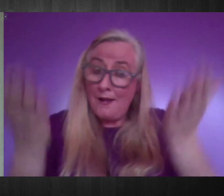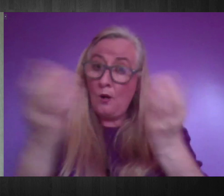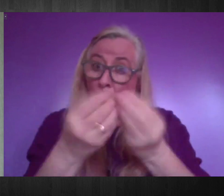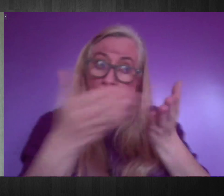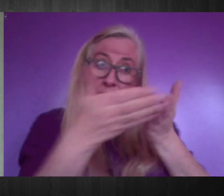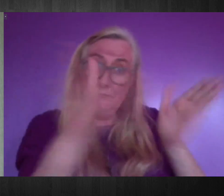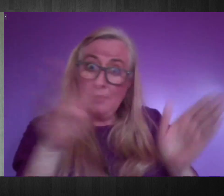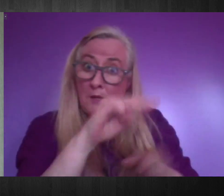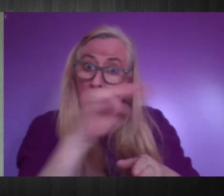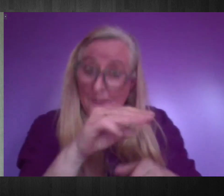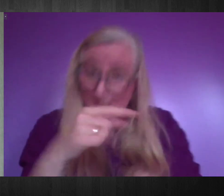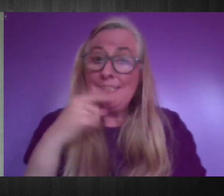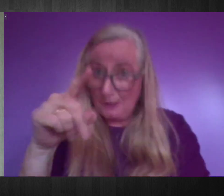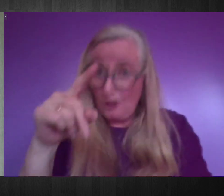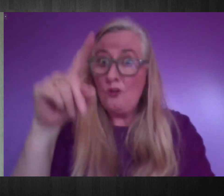Yes, that's correct.